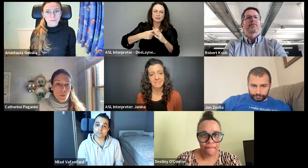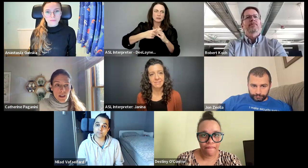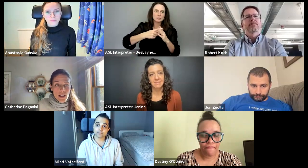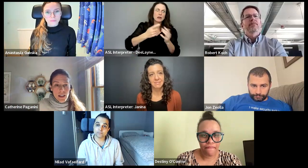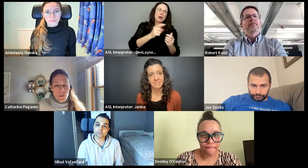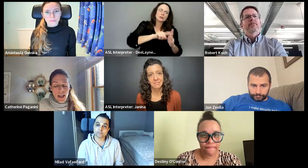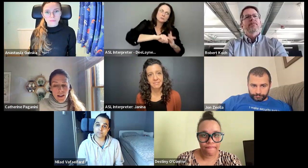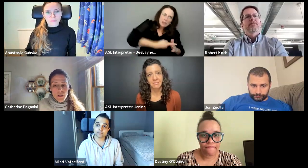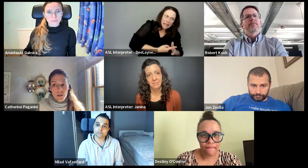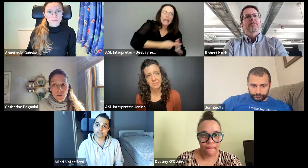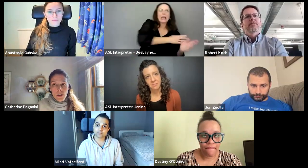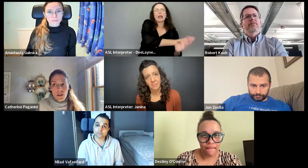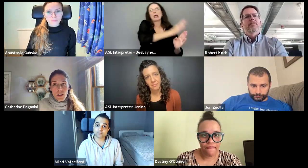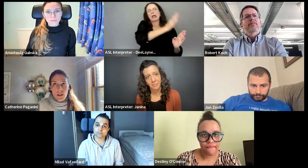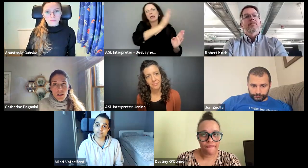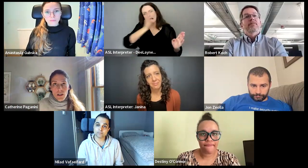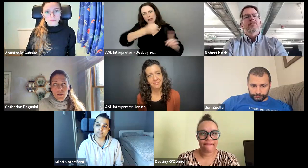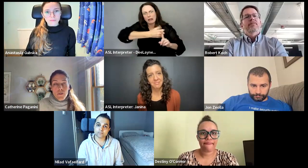right? I think one thing that we have to